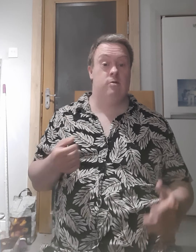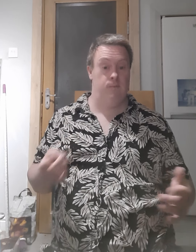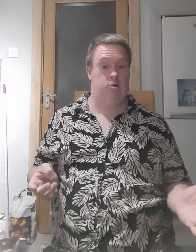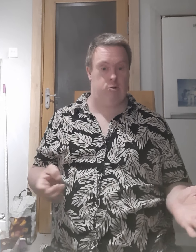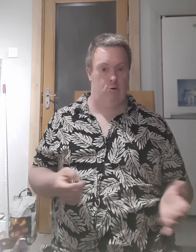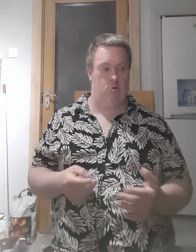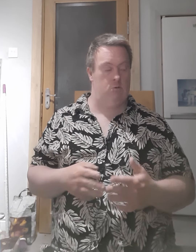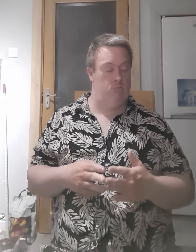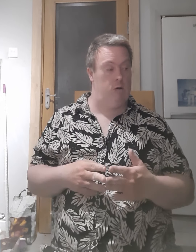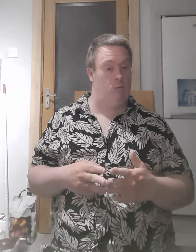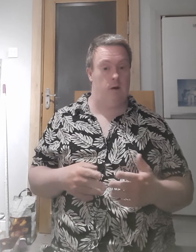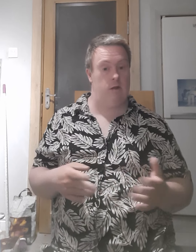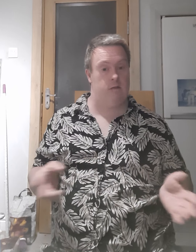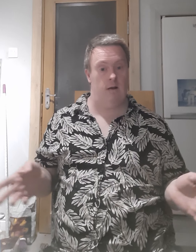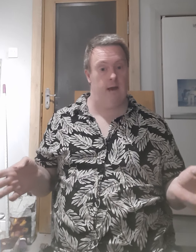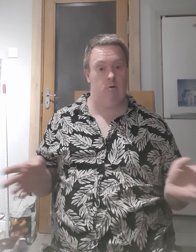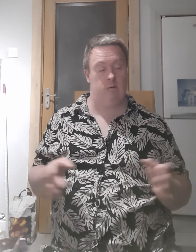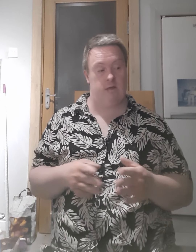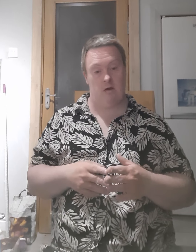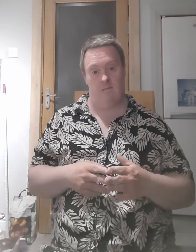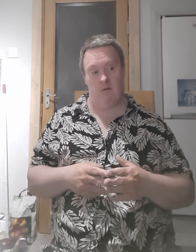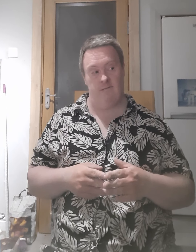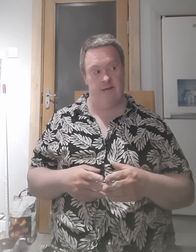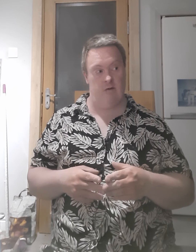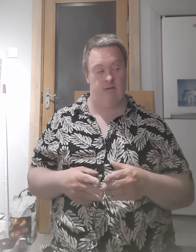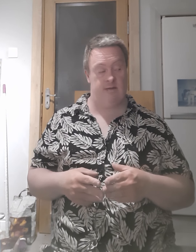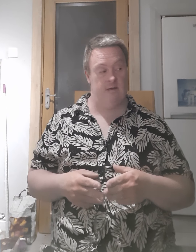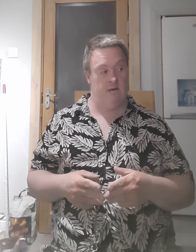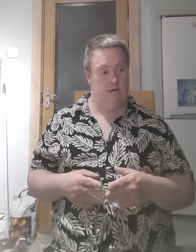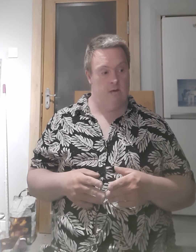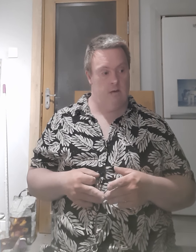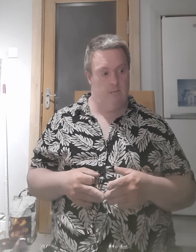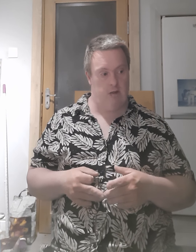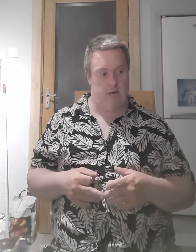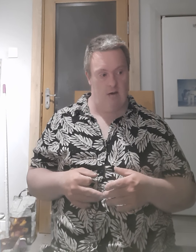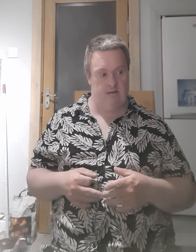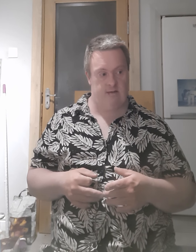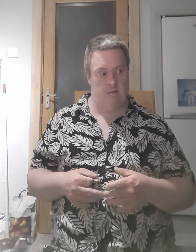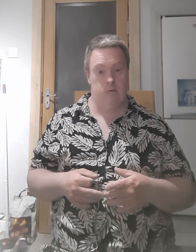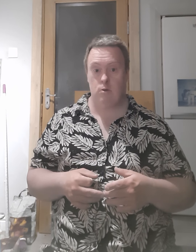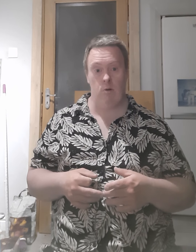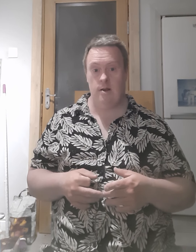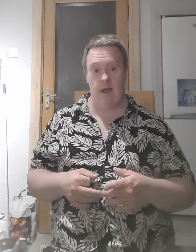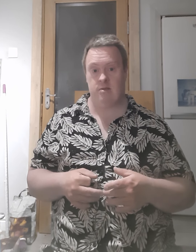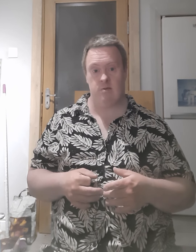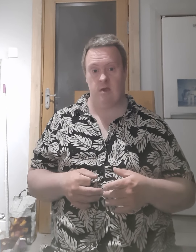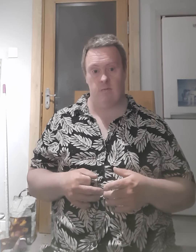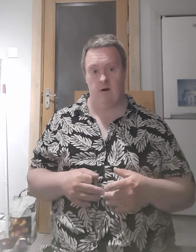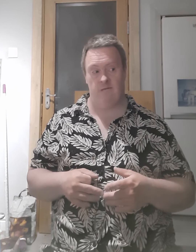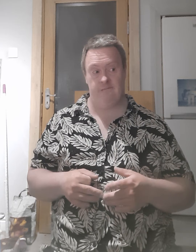like to make sure you know money is not allowed to take off my videos my channels don't let them take them off